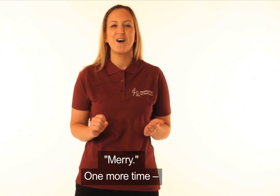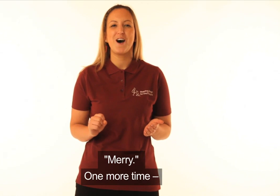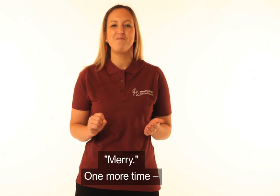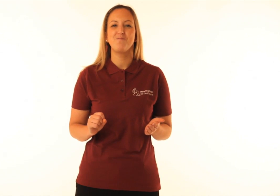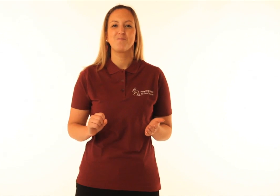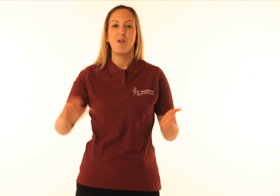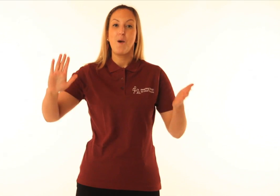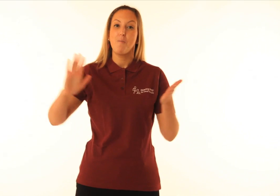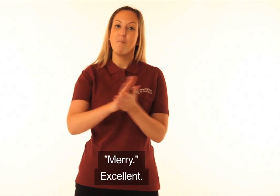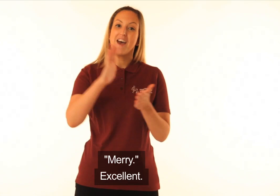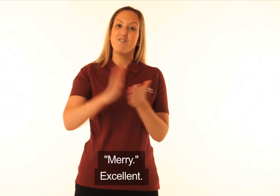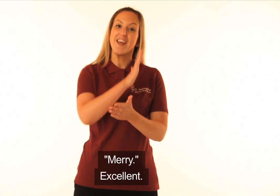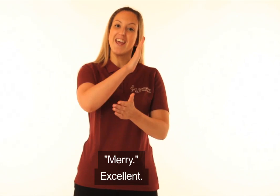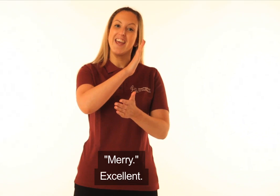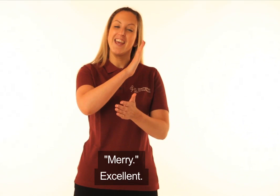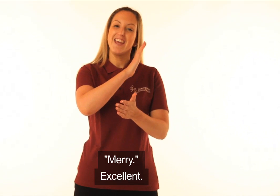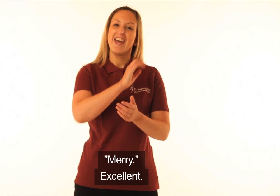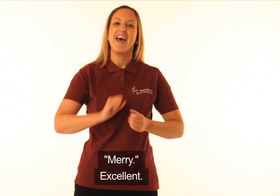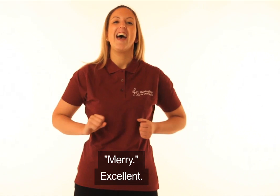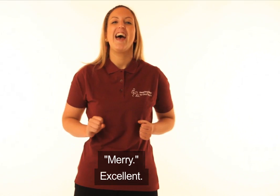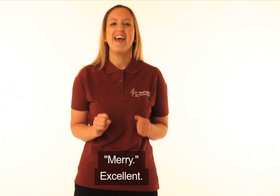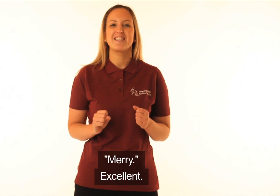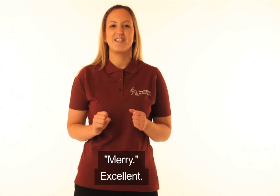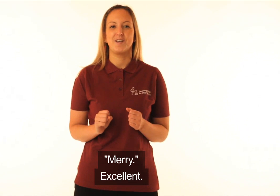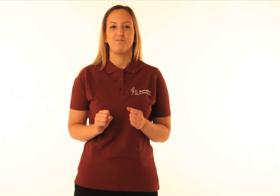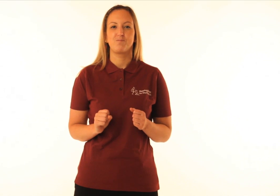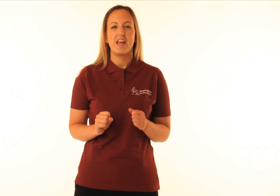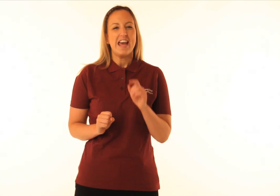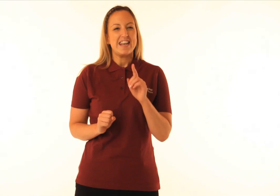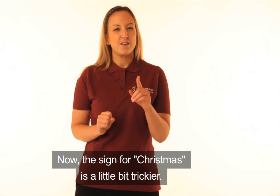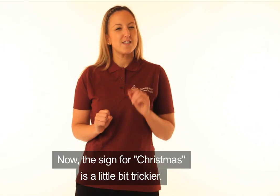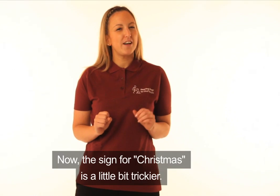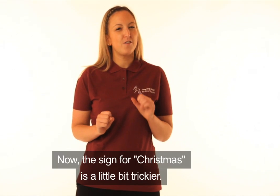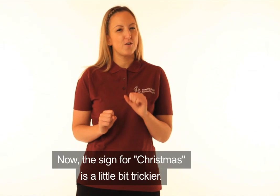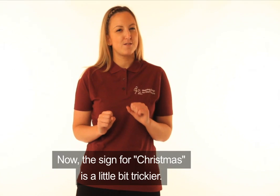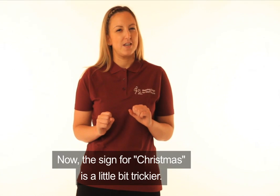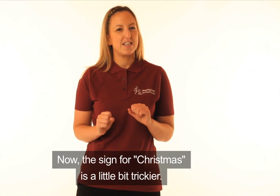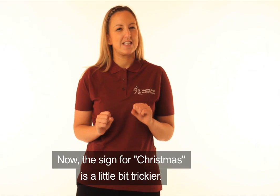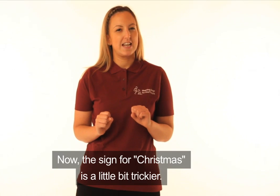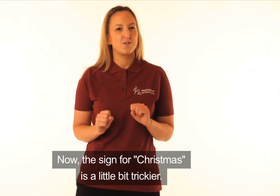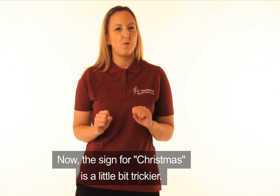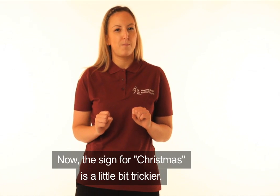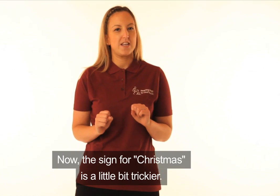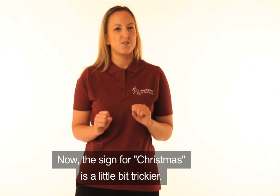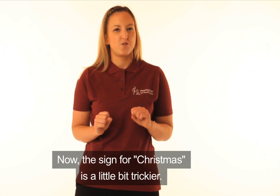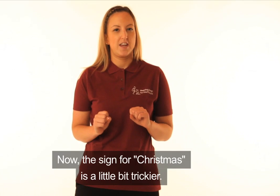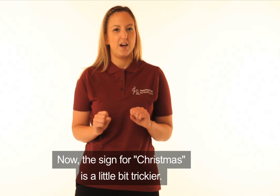time. Merry. Excellent. Now the sign for Christmas is a little bit trickier.